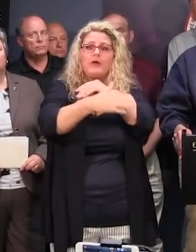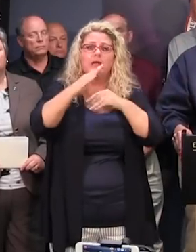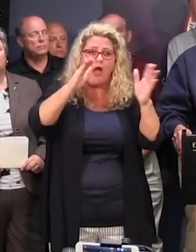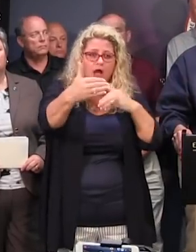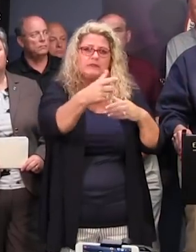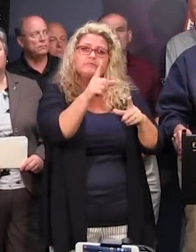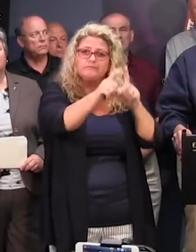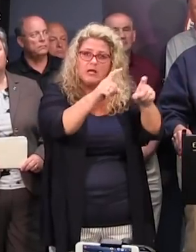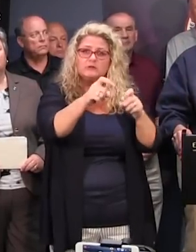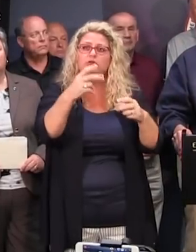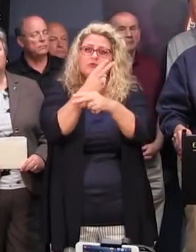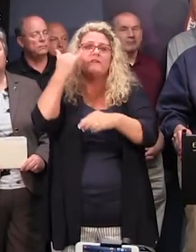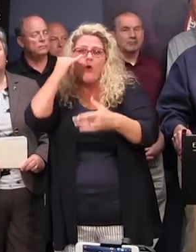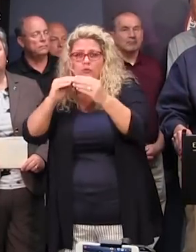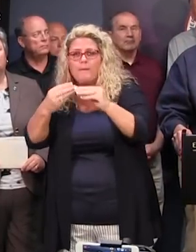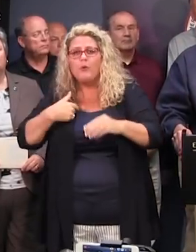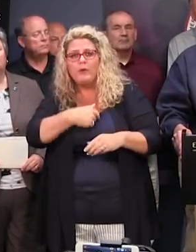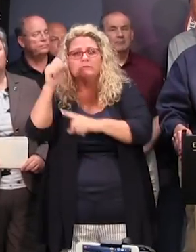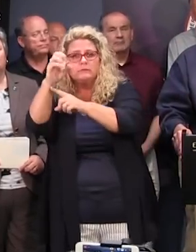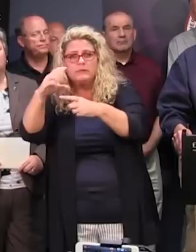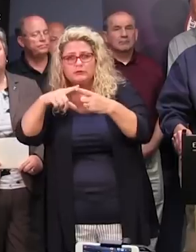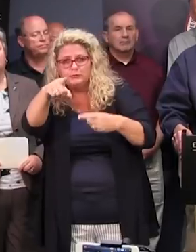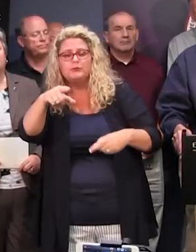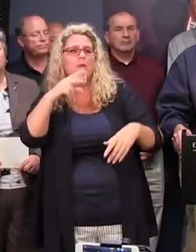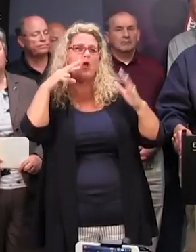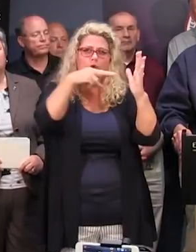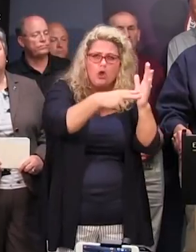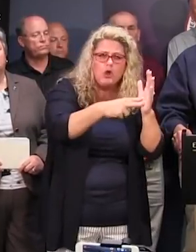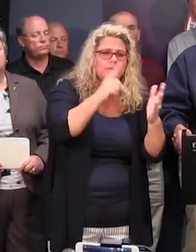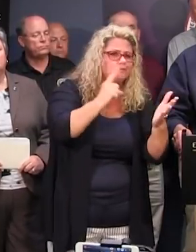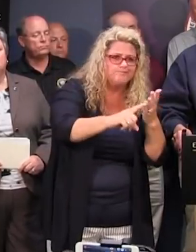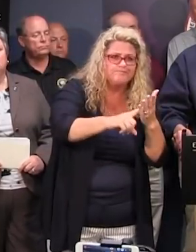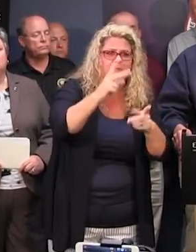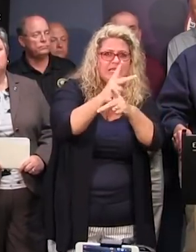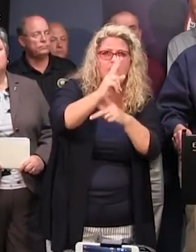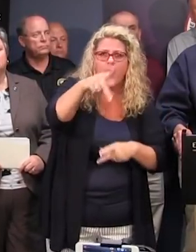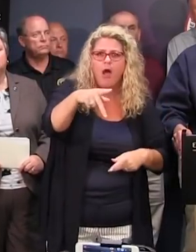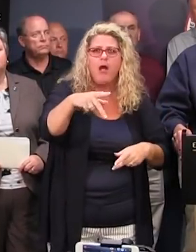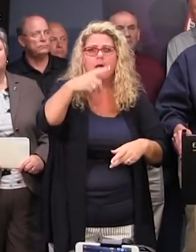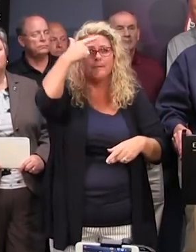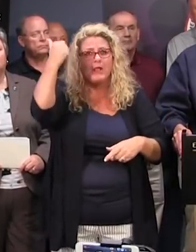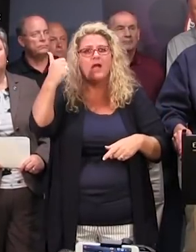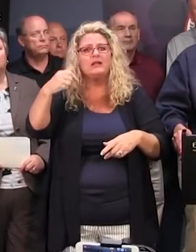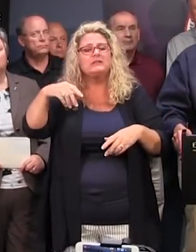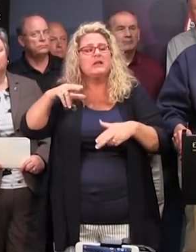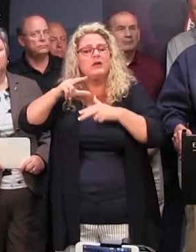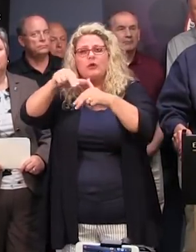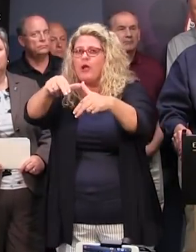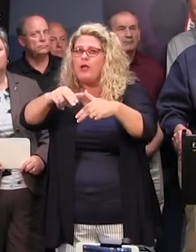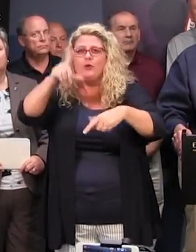distributing and publishing, and stay alert because this is a dangerous storm. It is unpredictable.